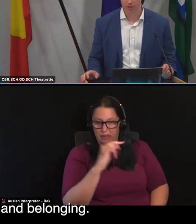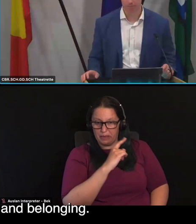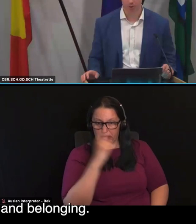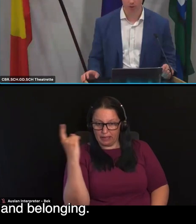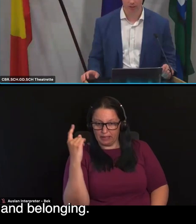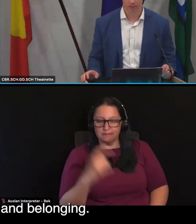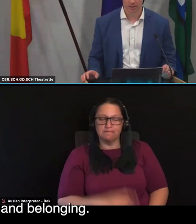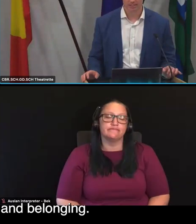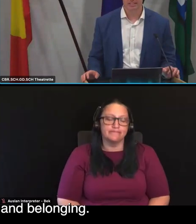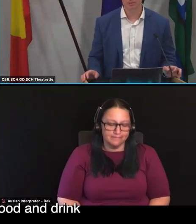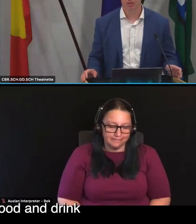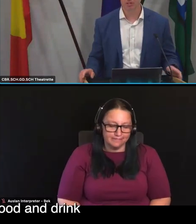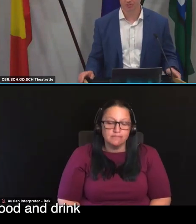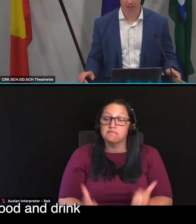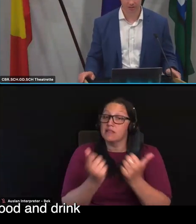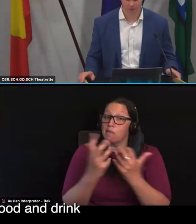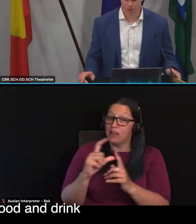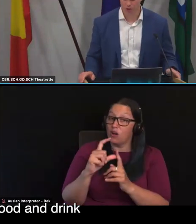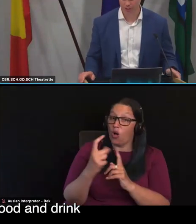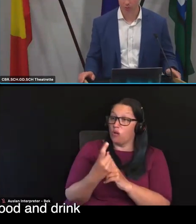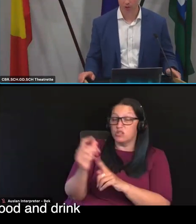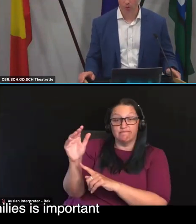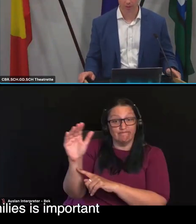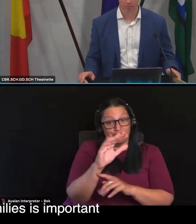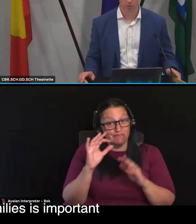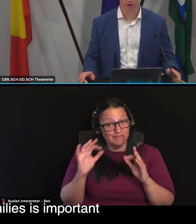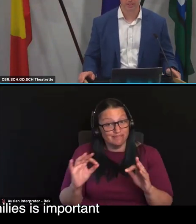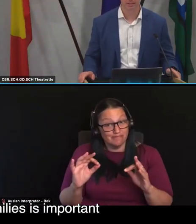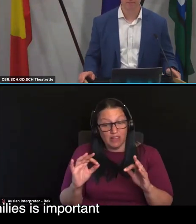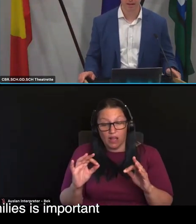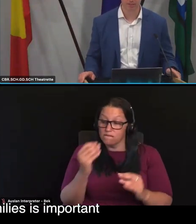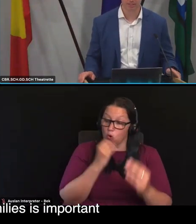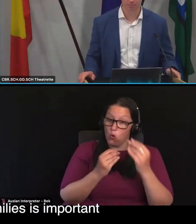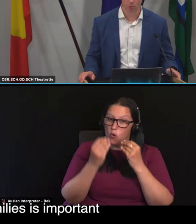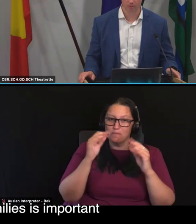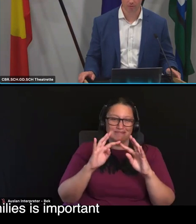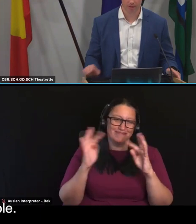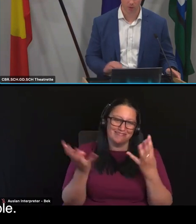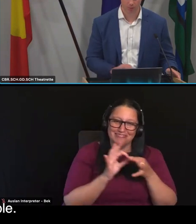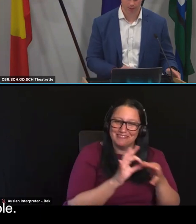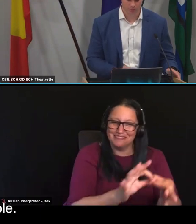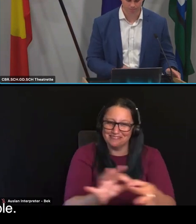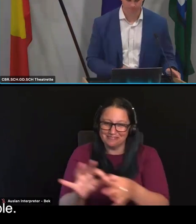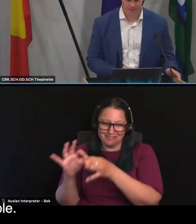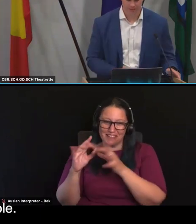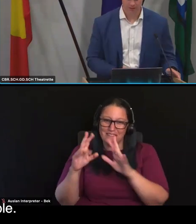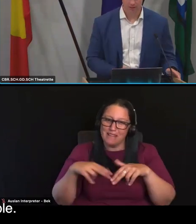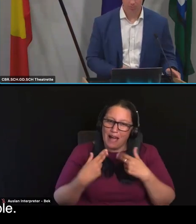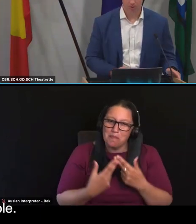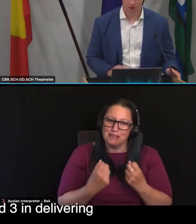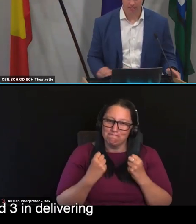of inclusion and belonging. So the experience of sharing food and drink with older people, friends and families is important for many older people.